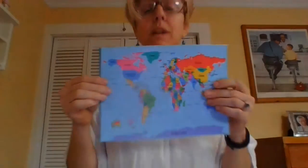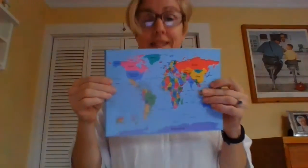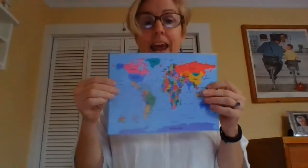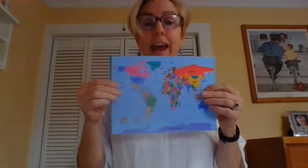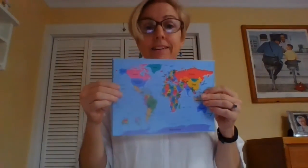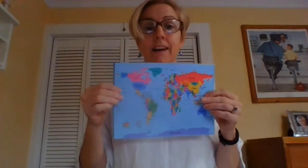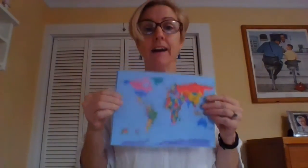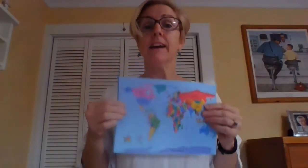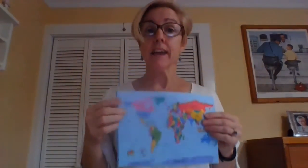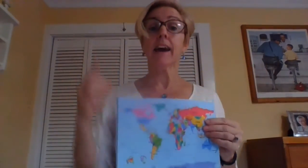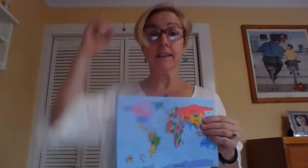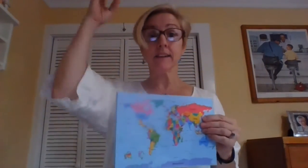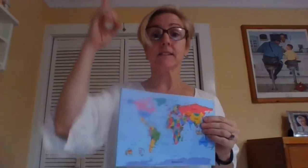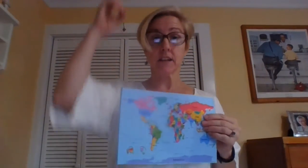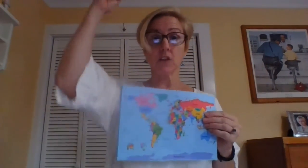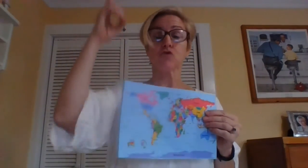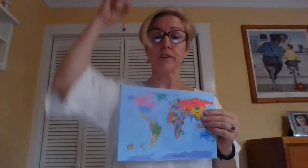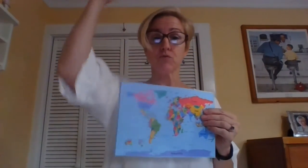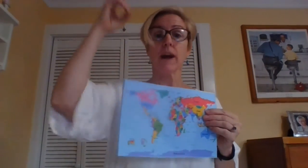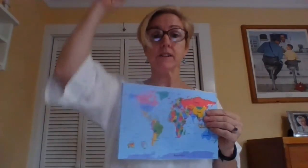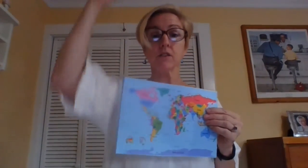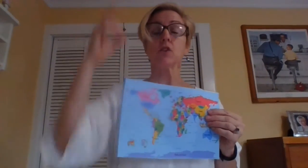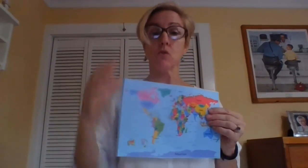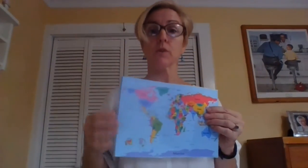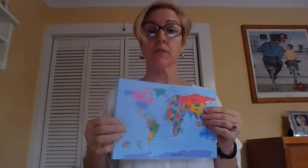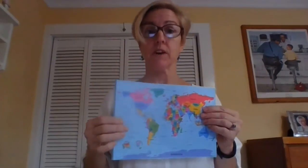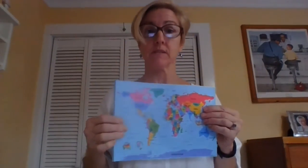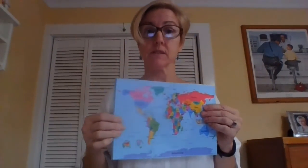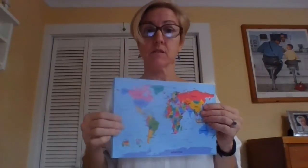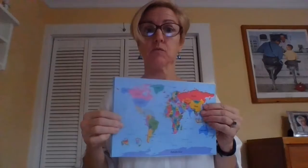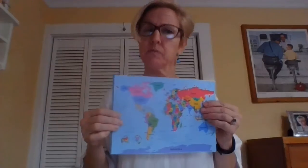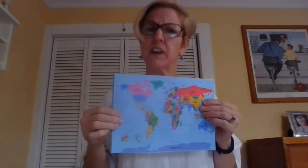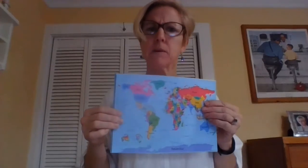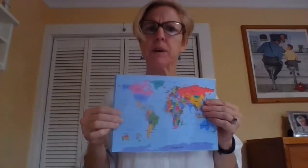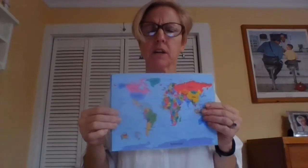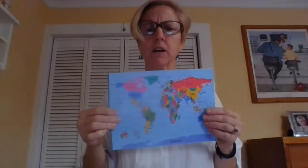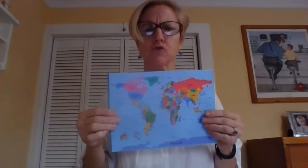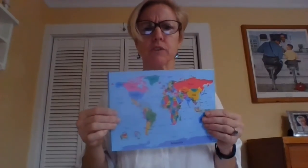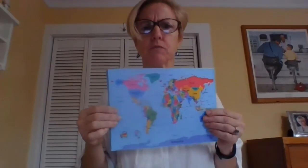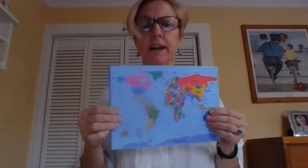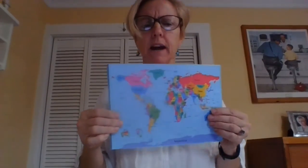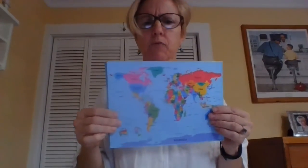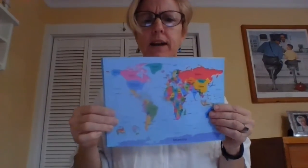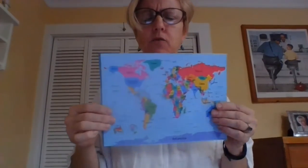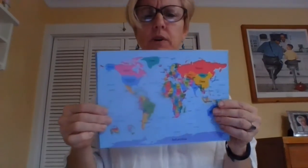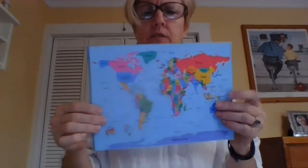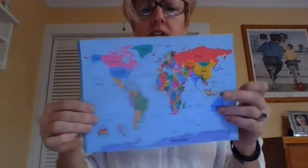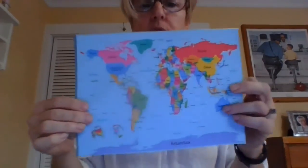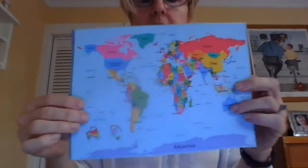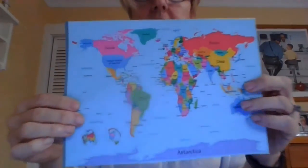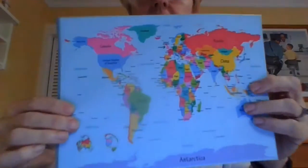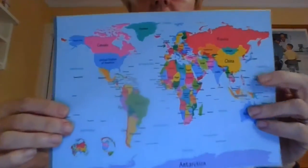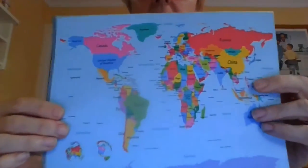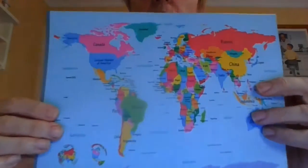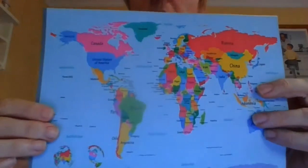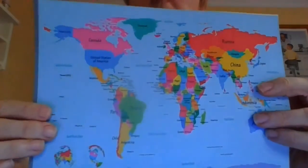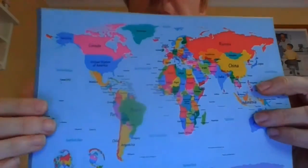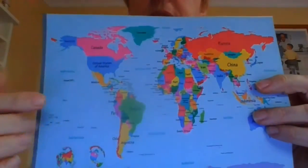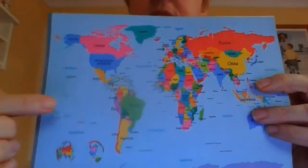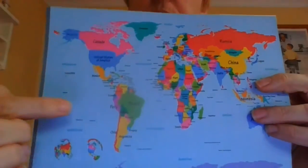one's Canada. Canada is the country right to the north of us. Very big country, right north of us. Ready? And what about this